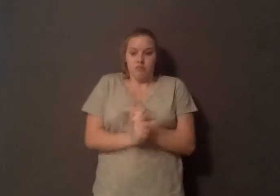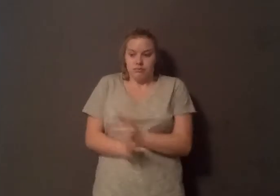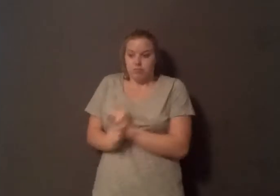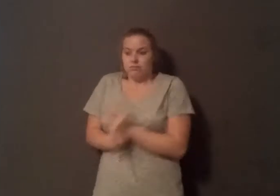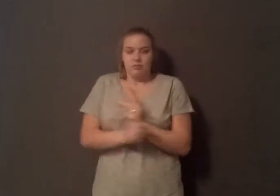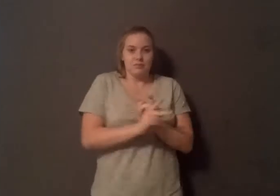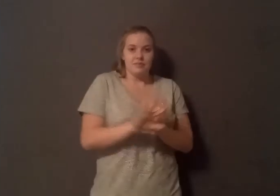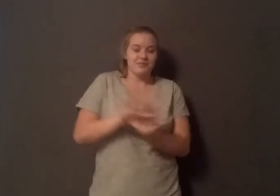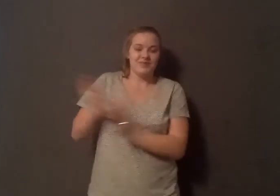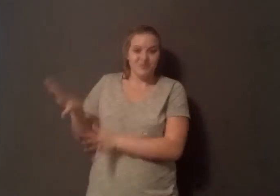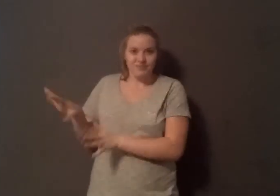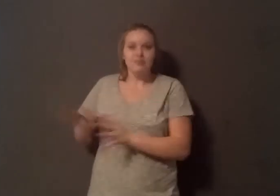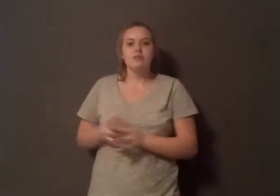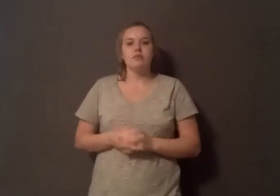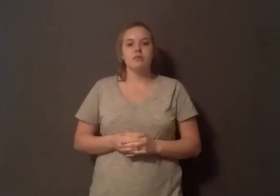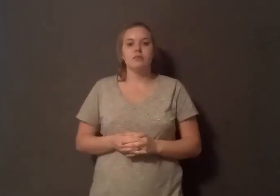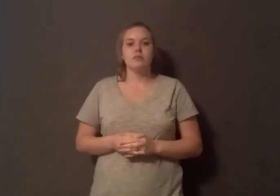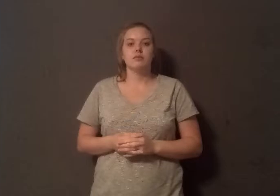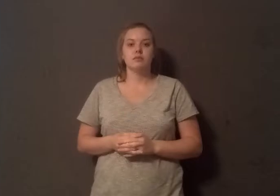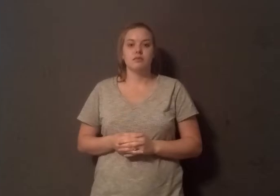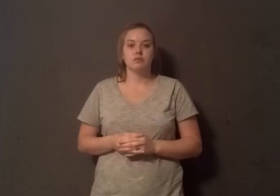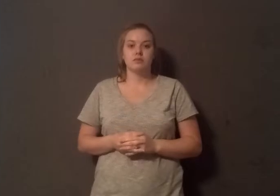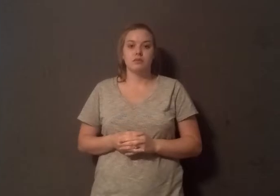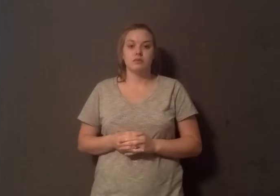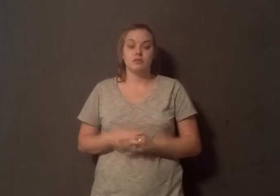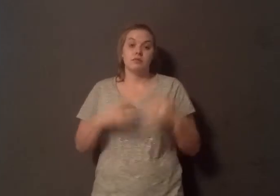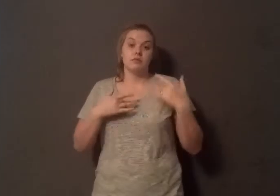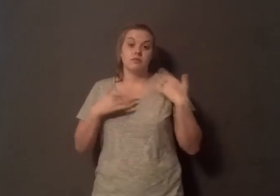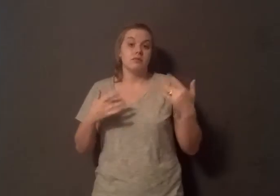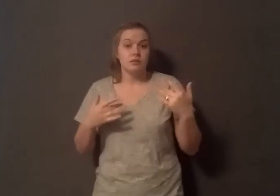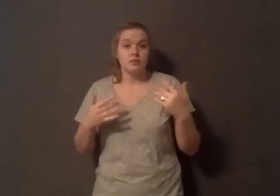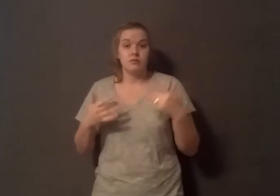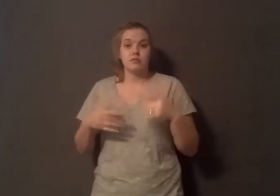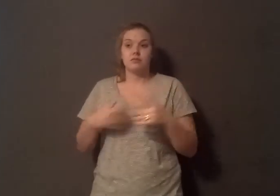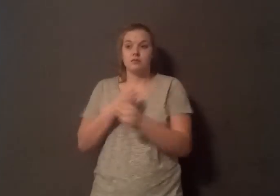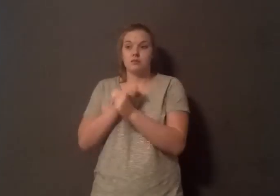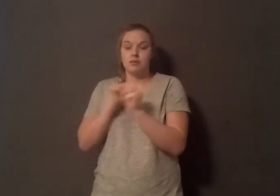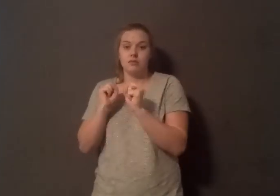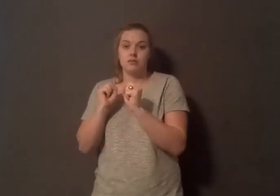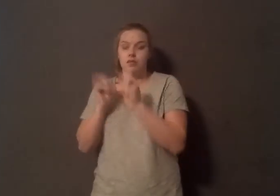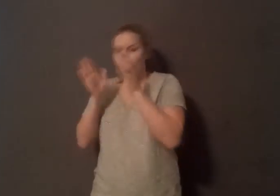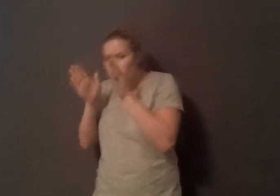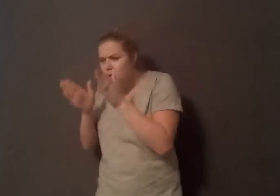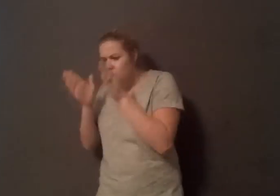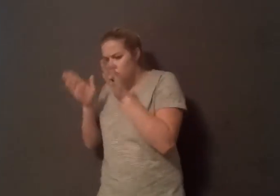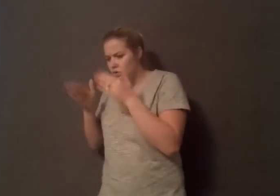body's going to store most of it as glycogen or burn it as calories. And so this focus on sugar has taken all the focus